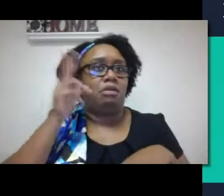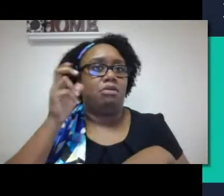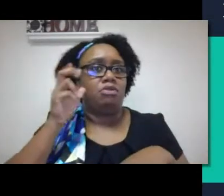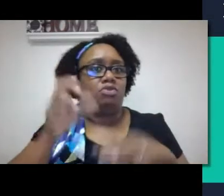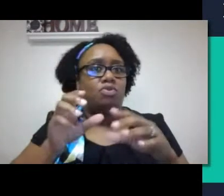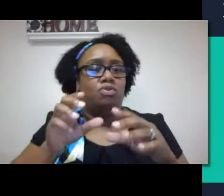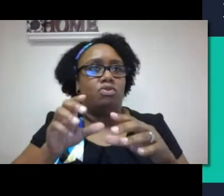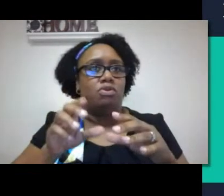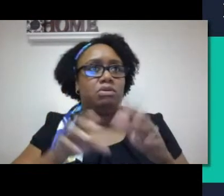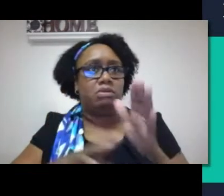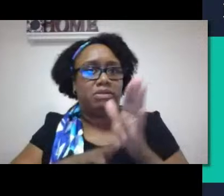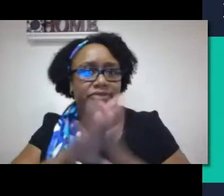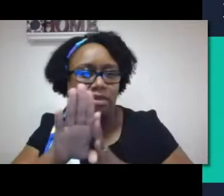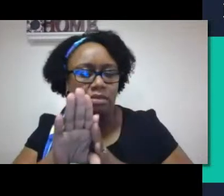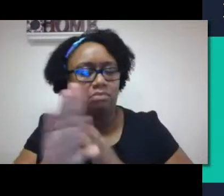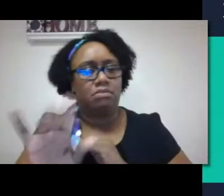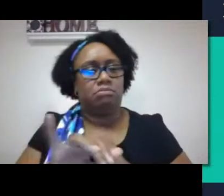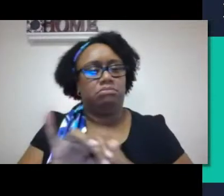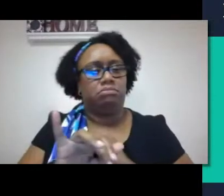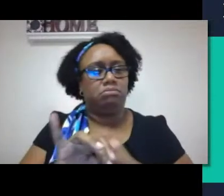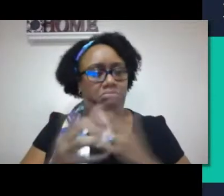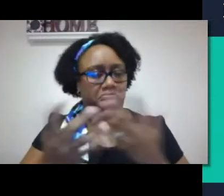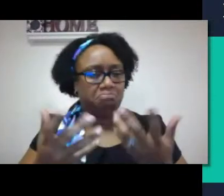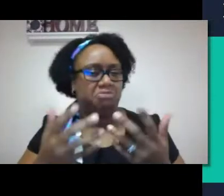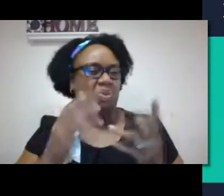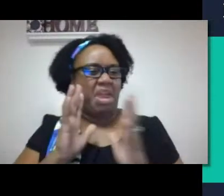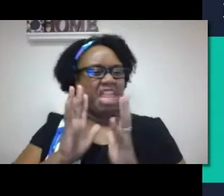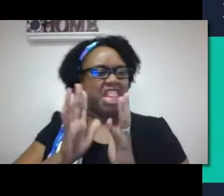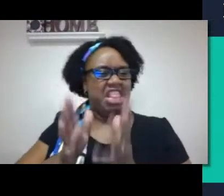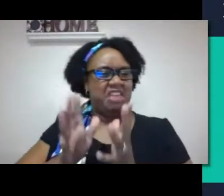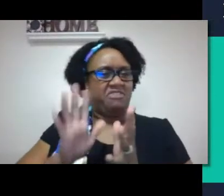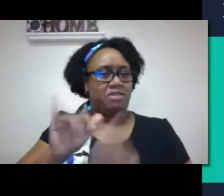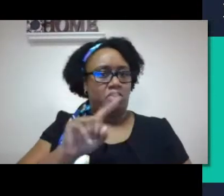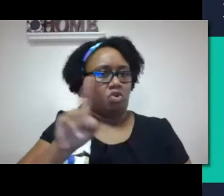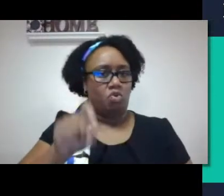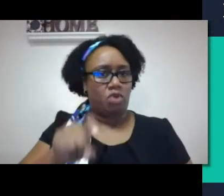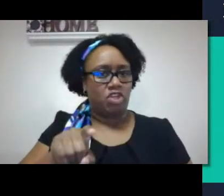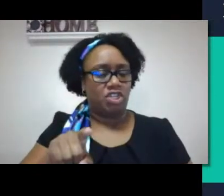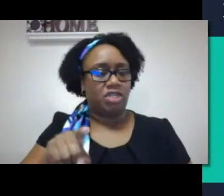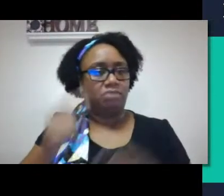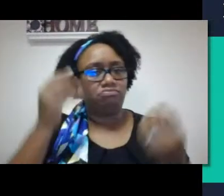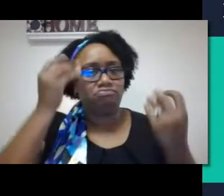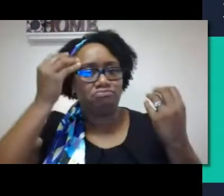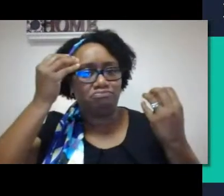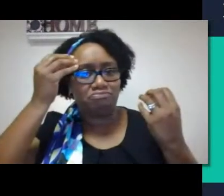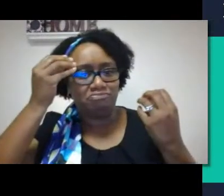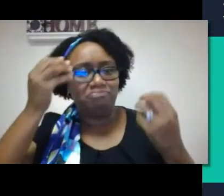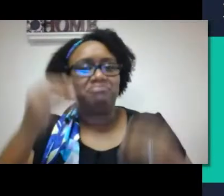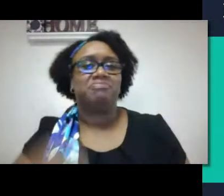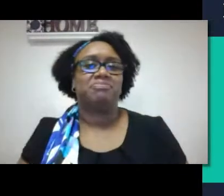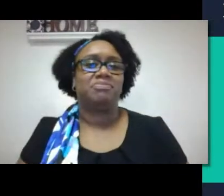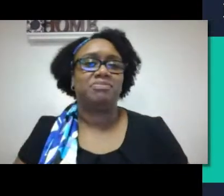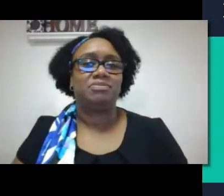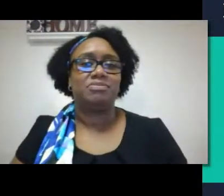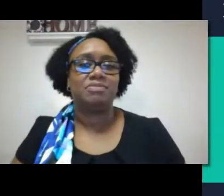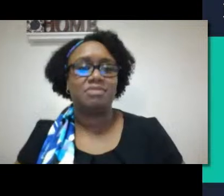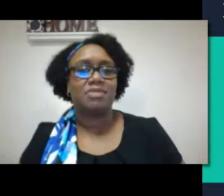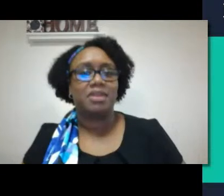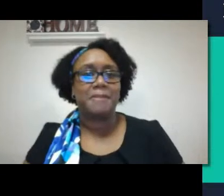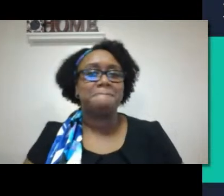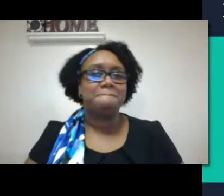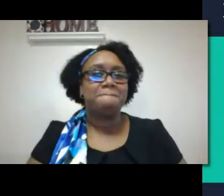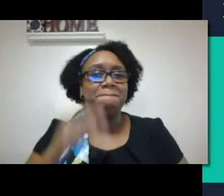when it comes to language acquisition, when it comes to hearing development as well. And